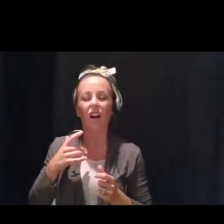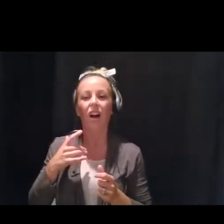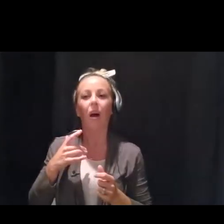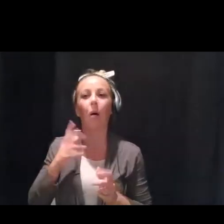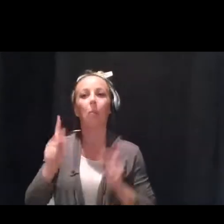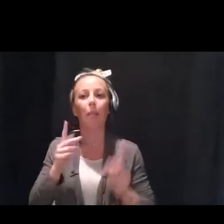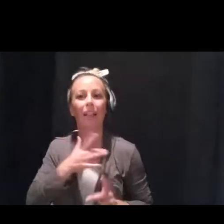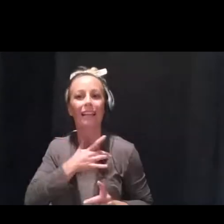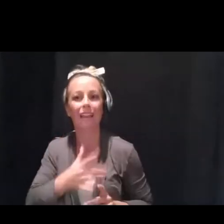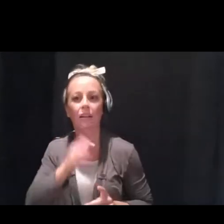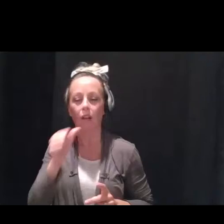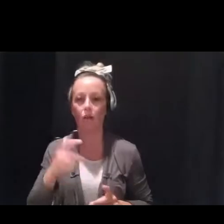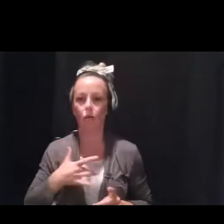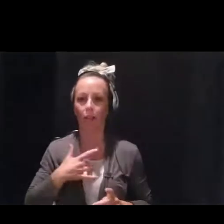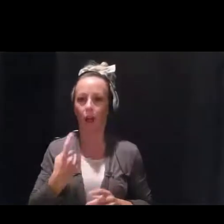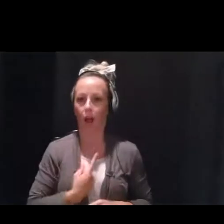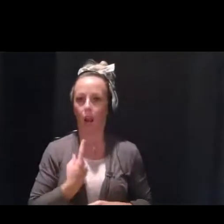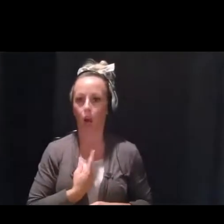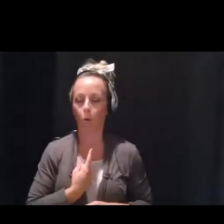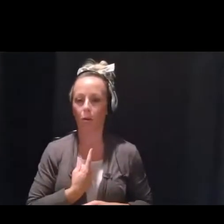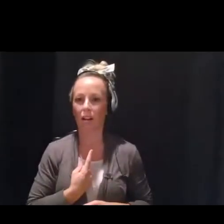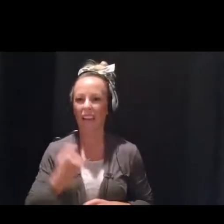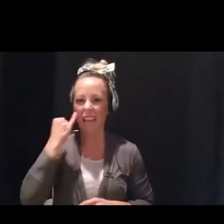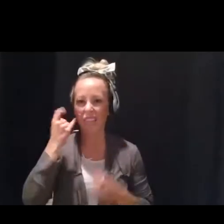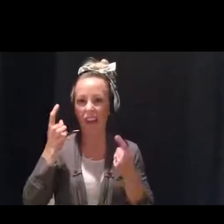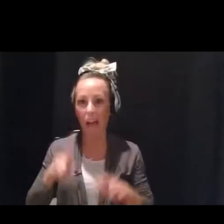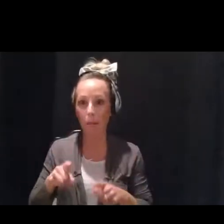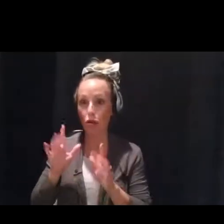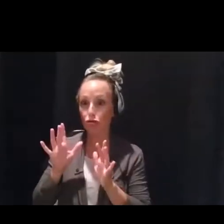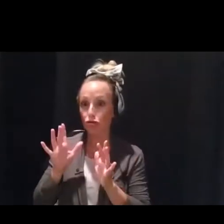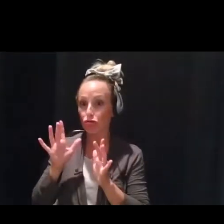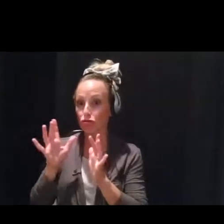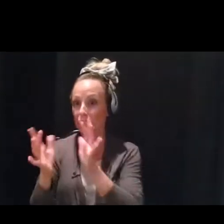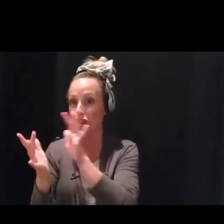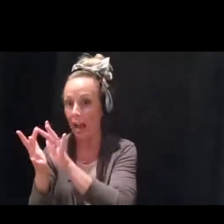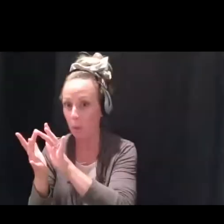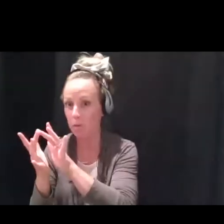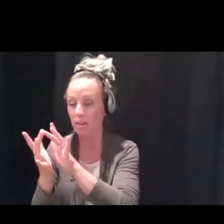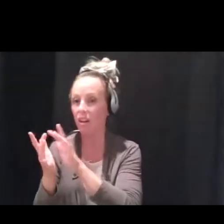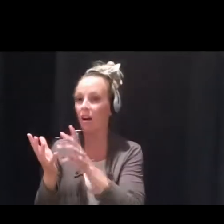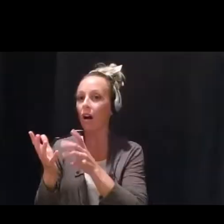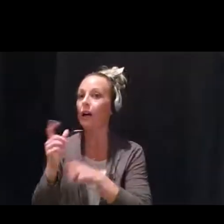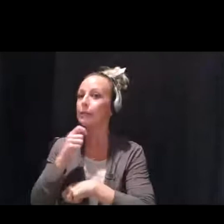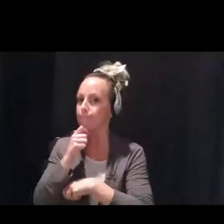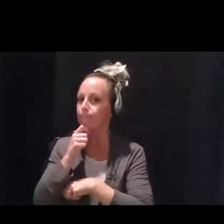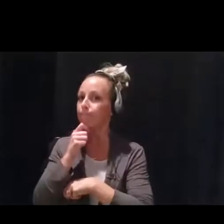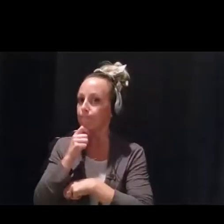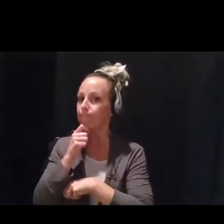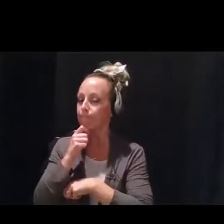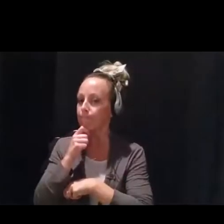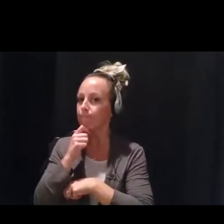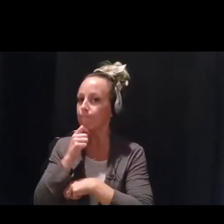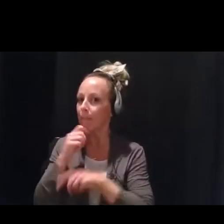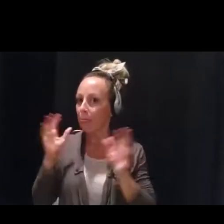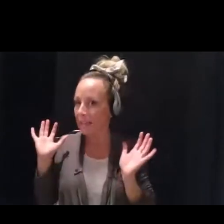they feel understood, and it feels a little more normal. And I think there is a normalcy to this that we're all